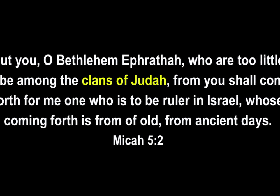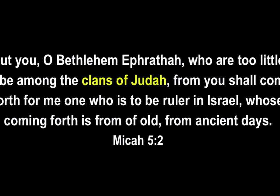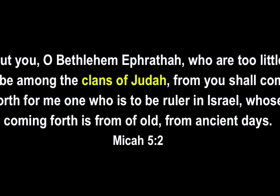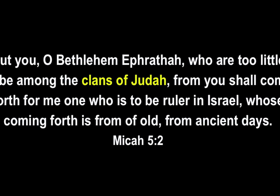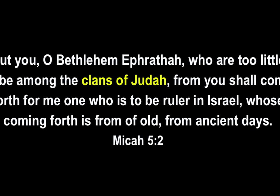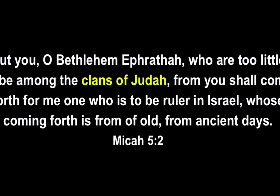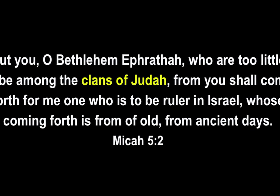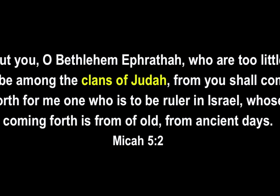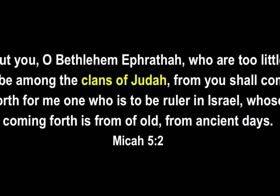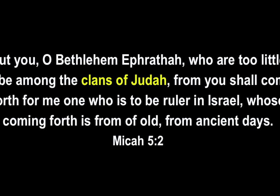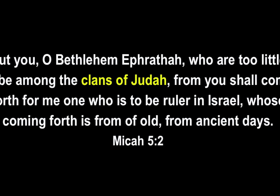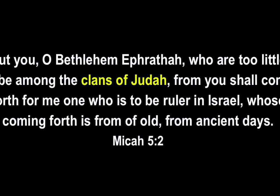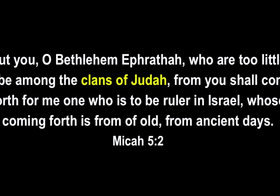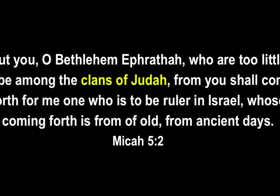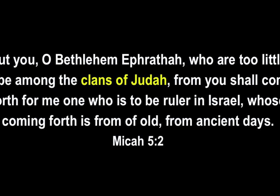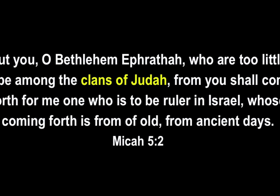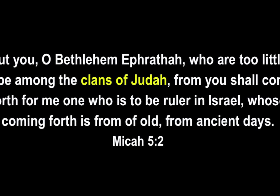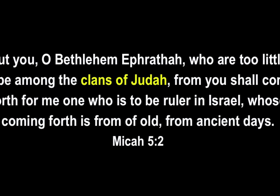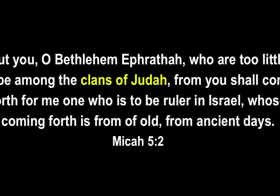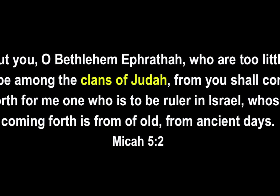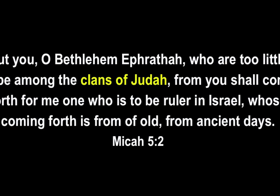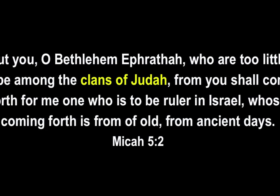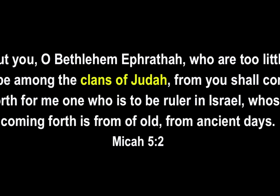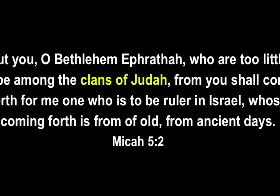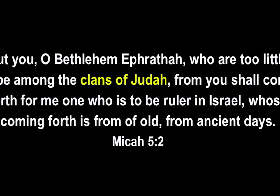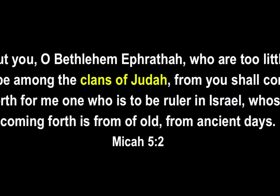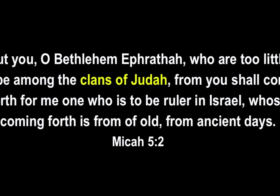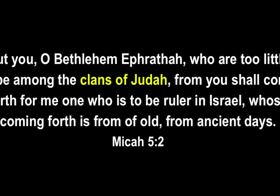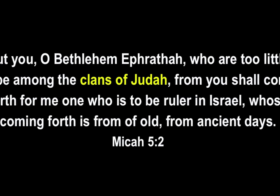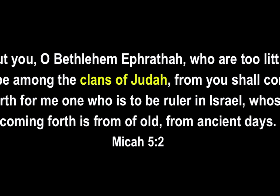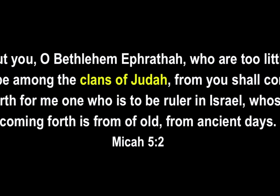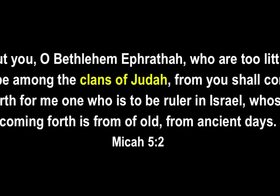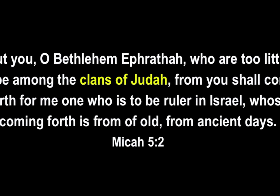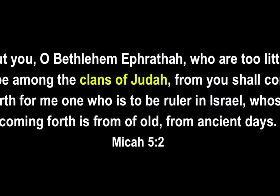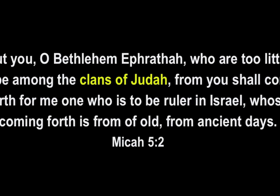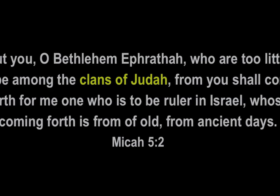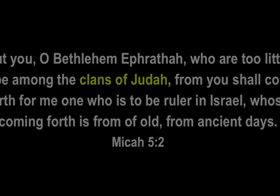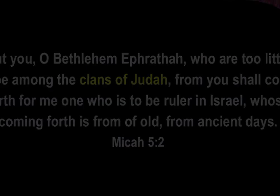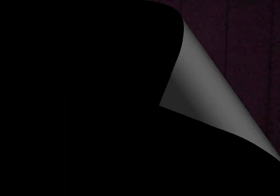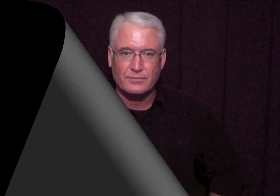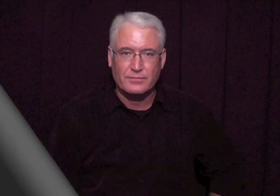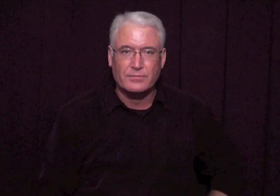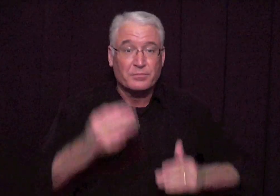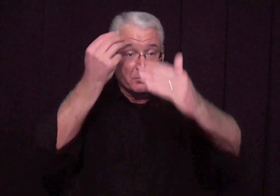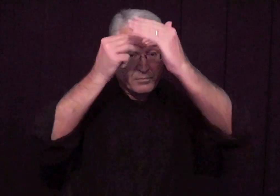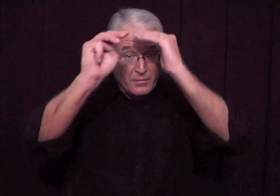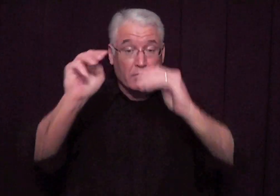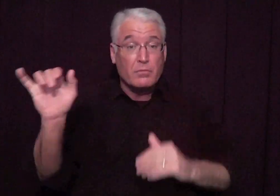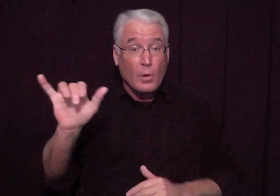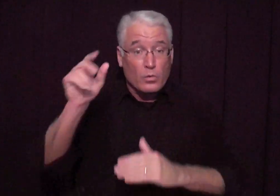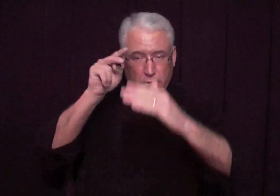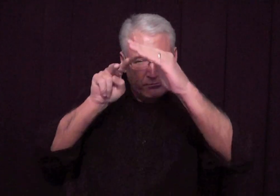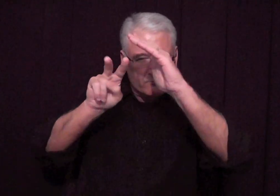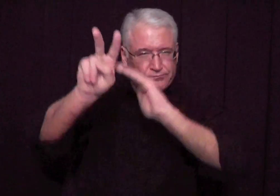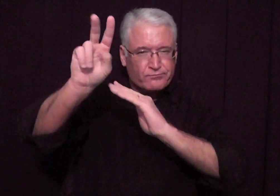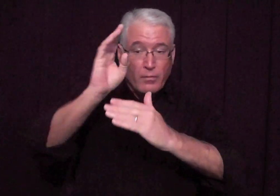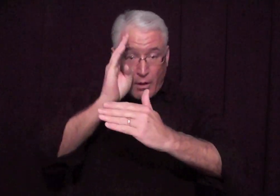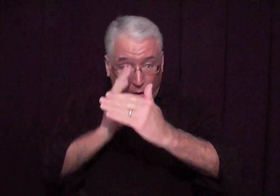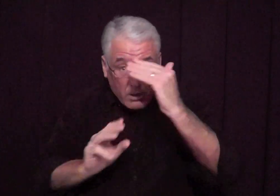forth for me one who is to be ruler of israel whose coming forth is from of old from ancient days micah he foresaw